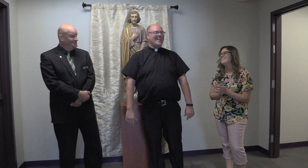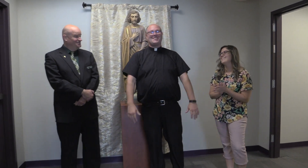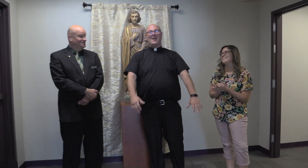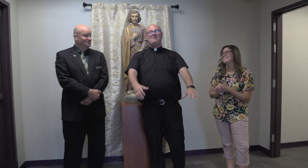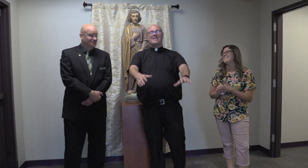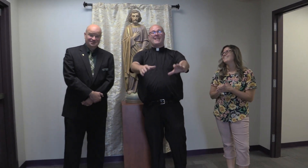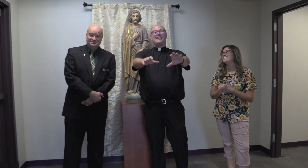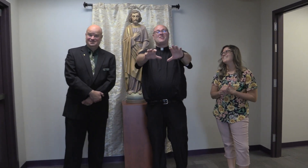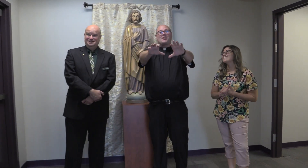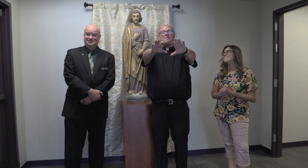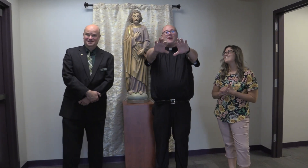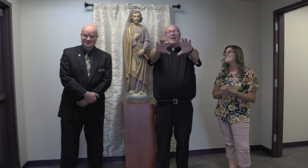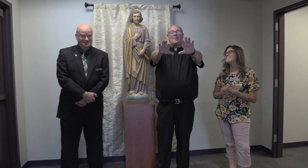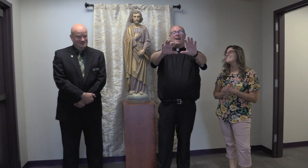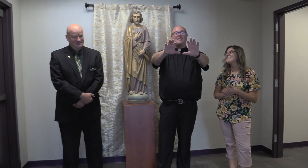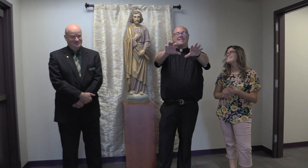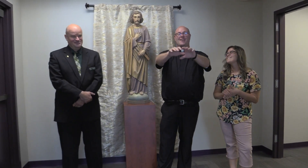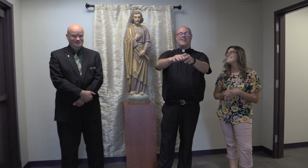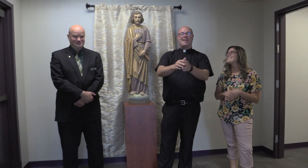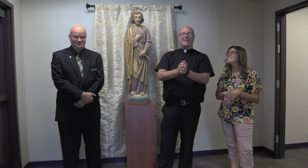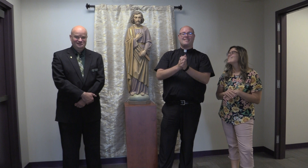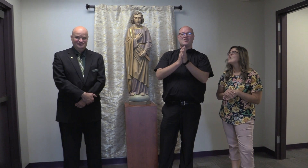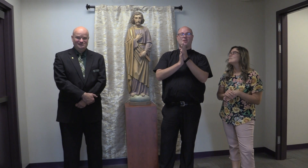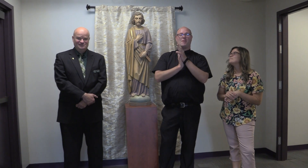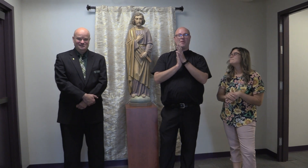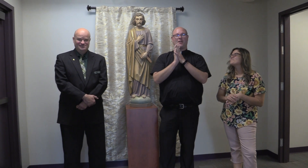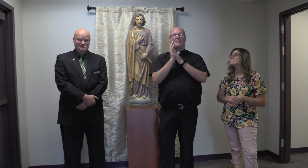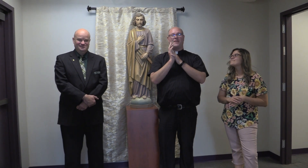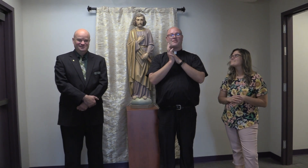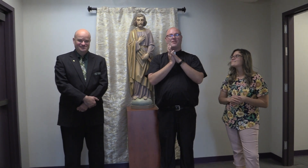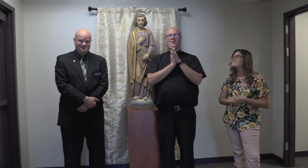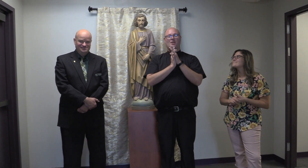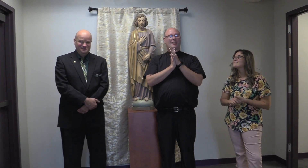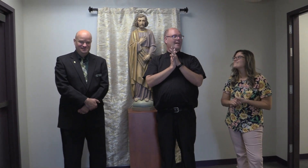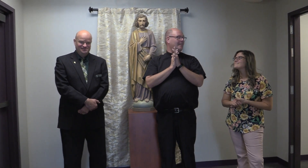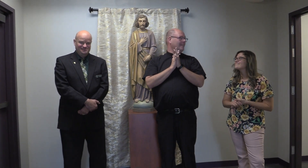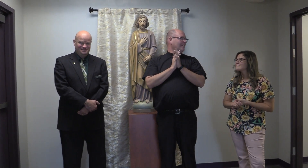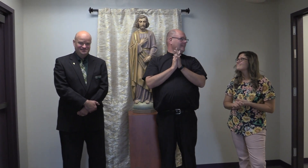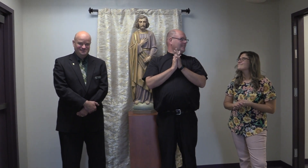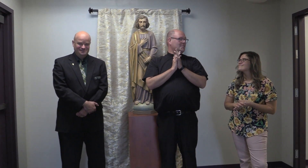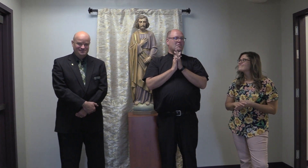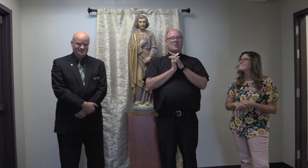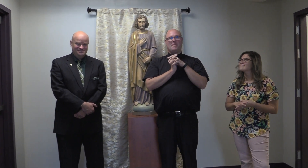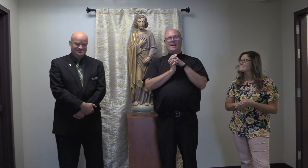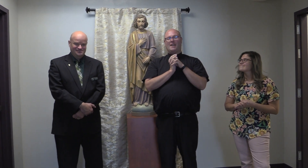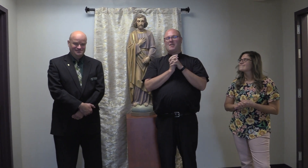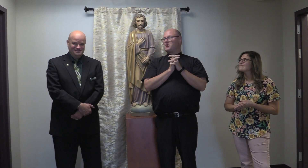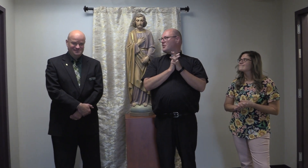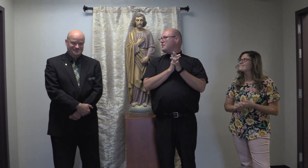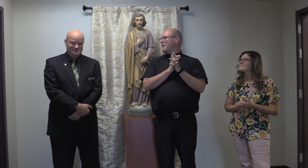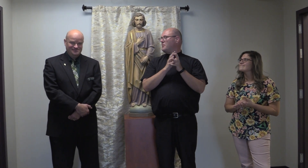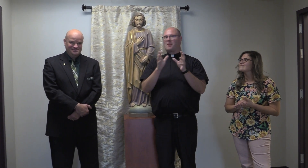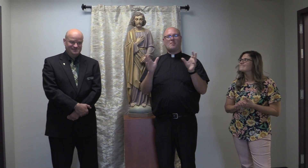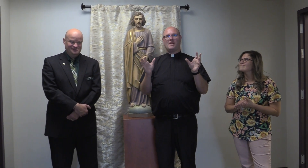So I'm excited. So come on out on Saturday night to the German-American Festival in Oregon, and just cheer me on. I'm not sure exactly what I'm going